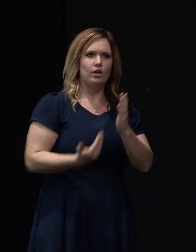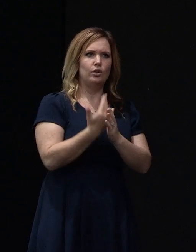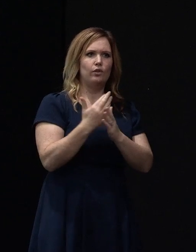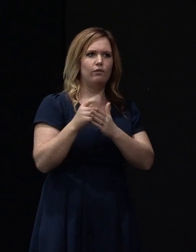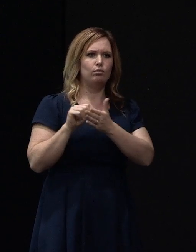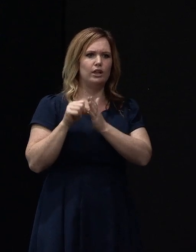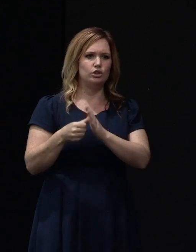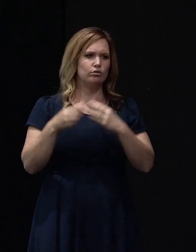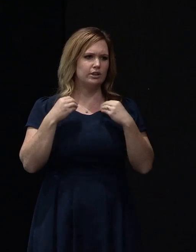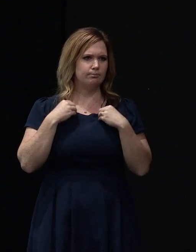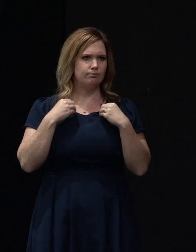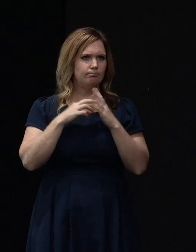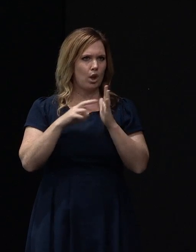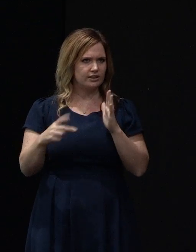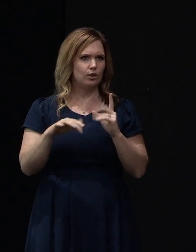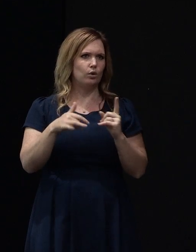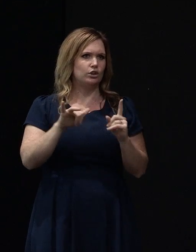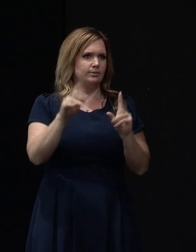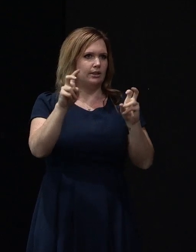goes, or would it be just a fix?